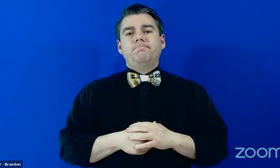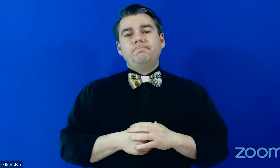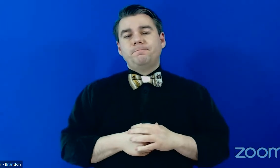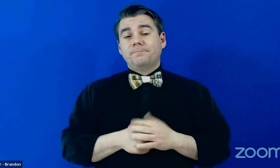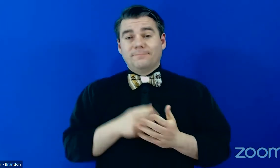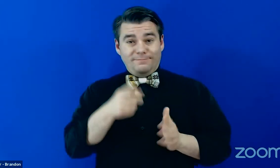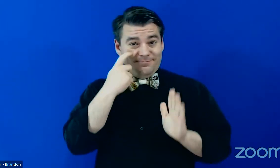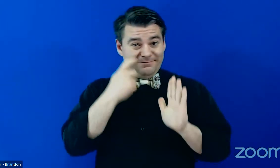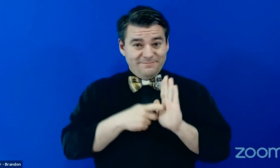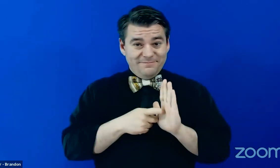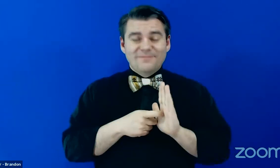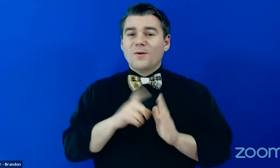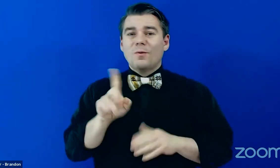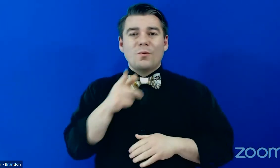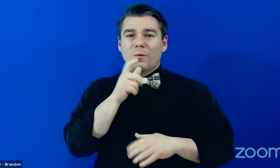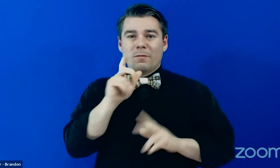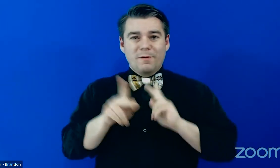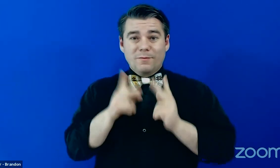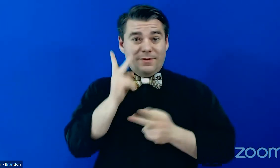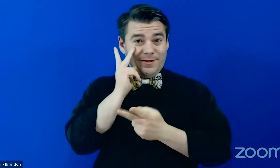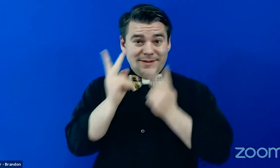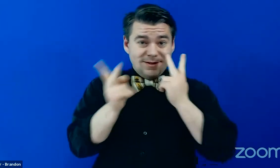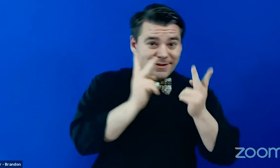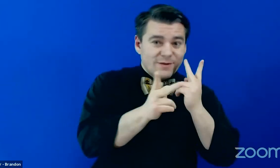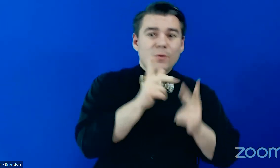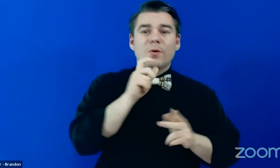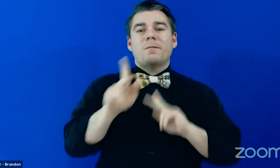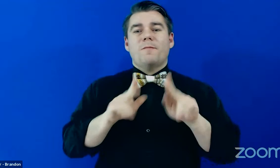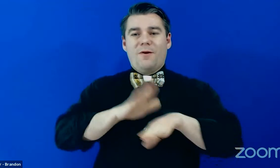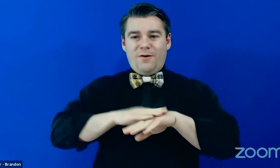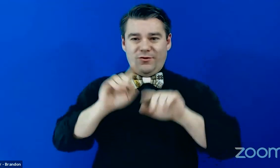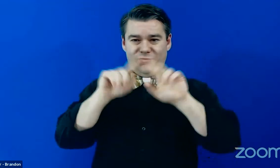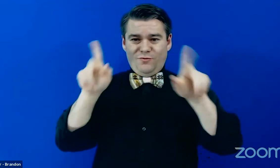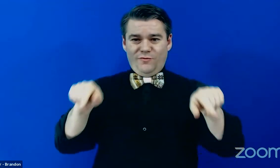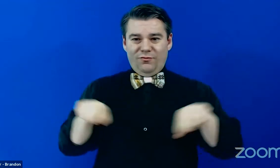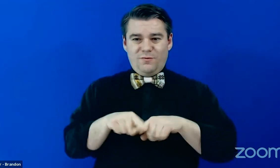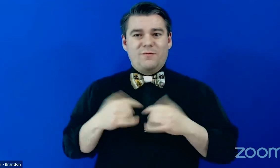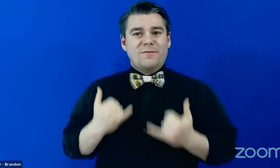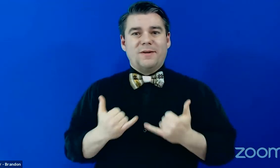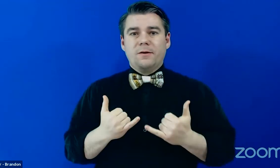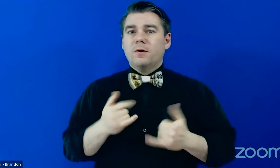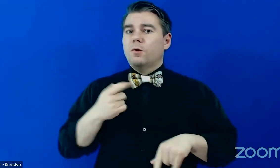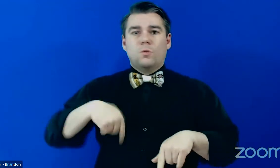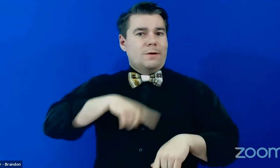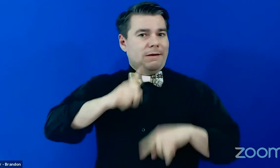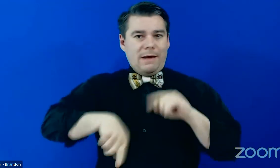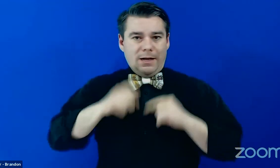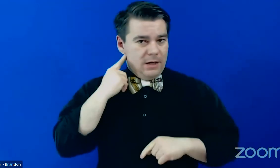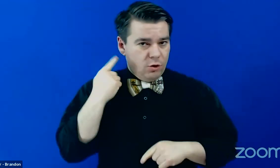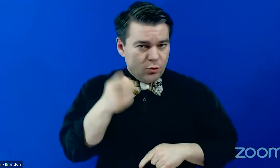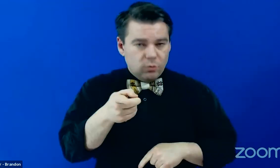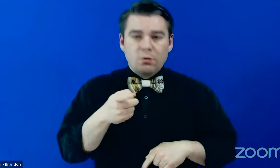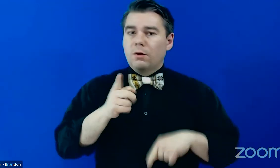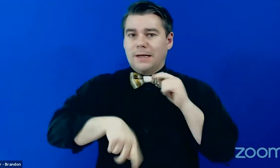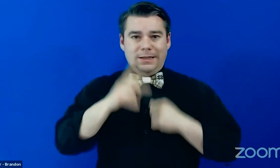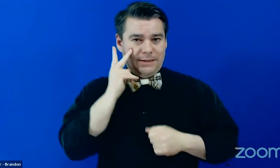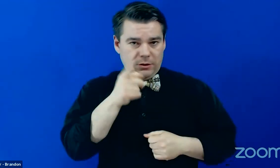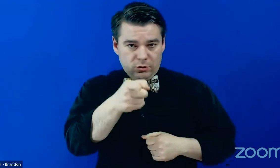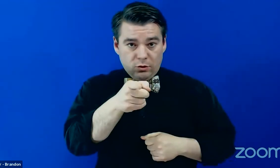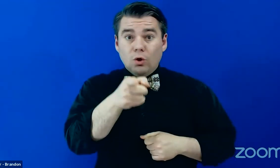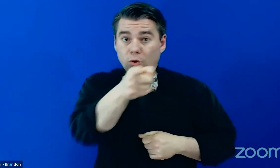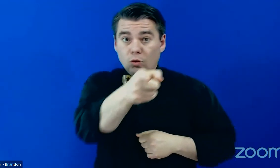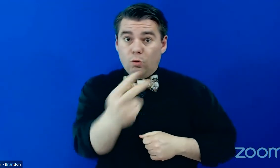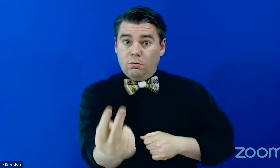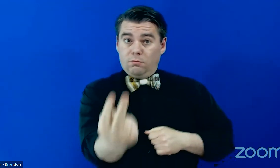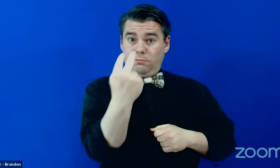tell, the only people that you can see are those on the screen right now. Um, we can't hear you. We can't see you, but you should be able to hear and see